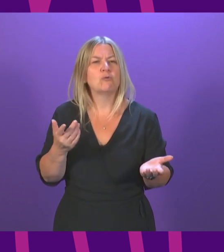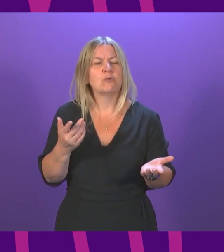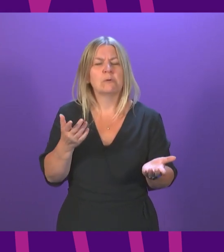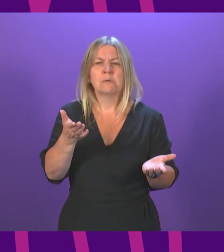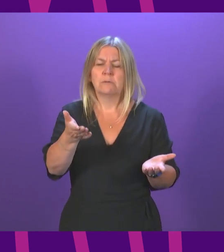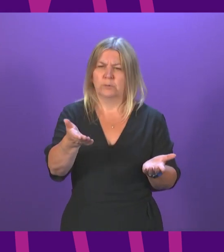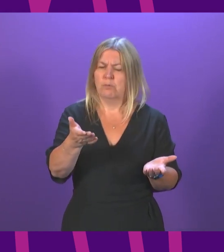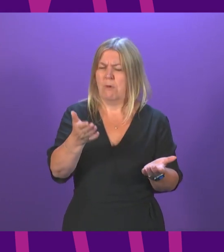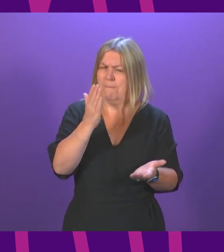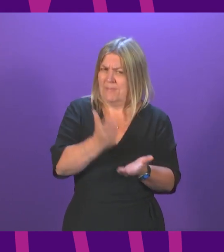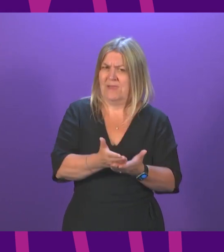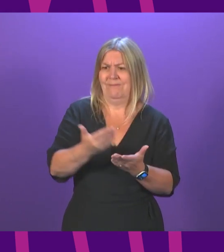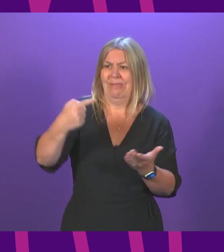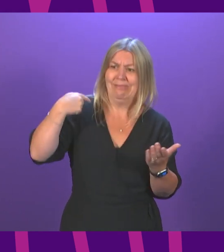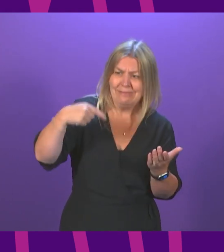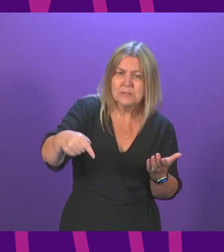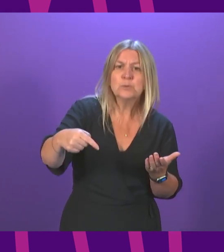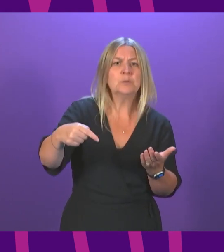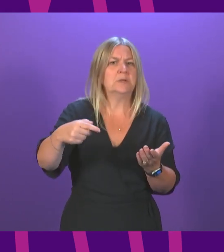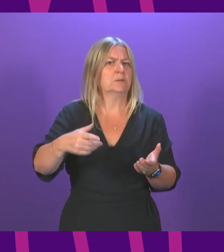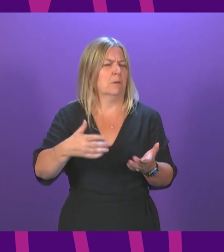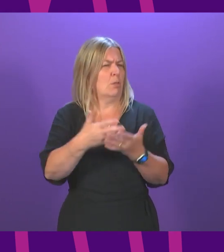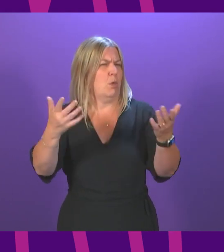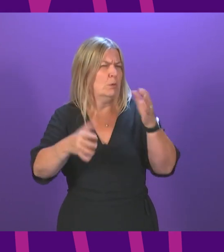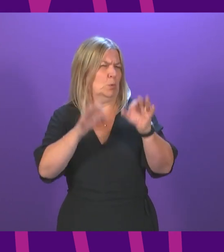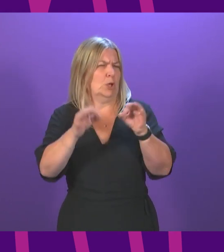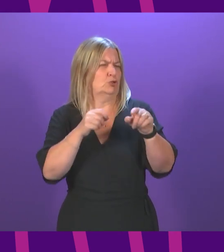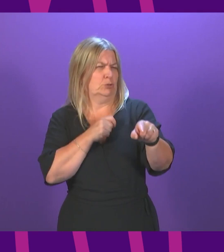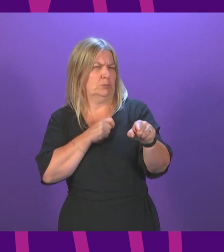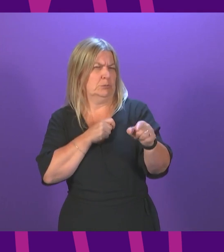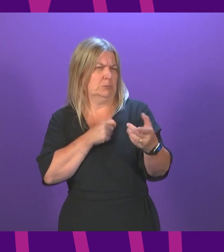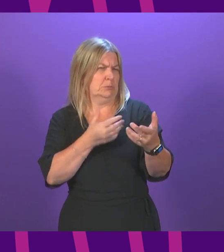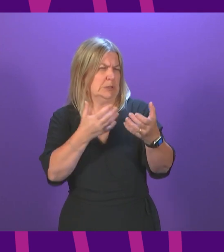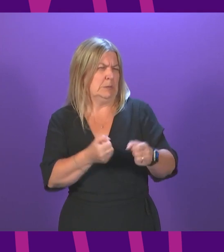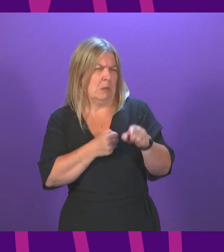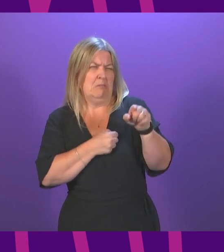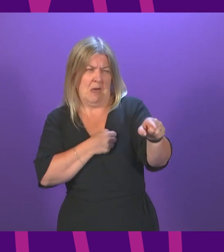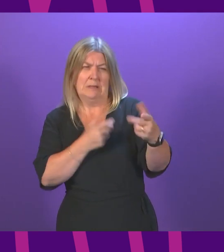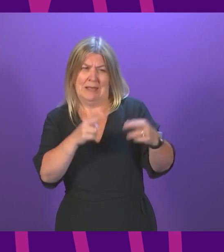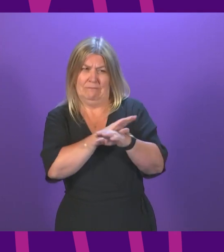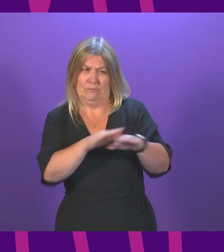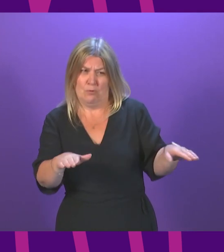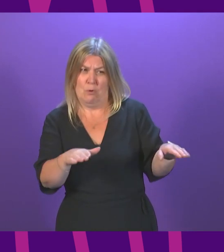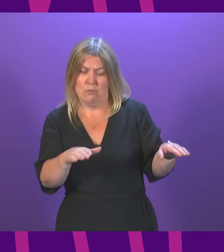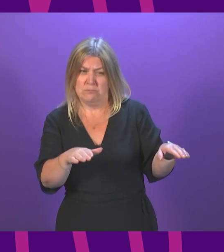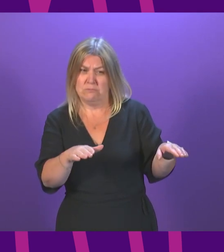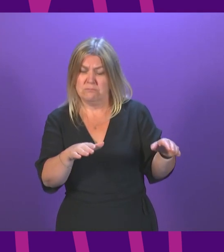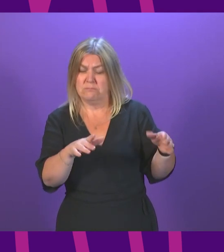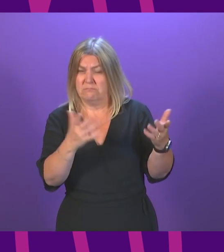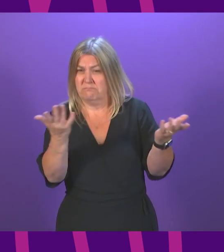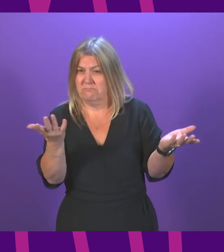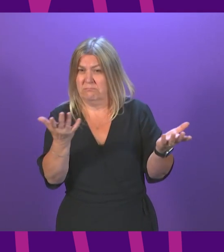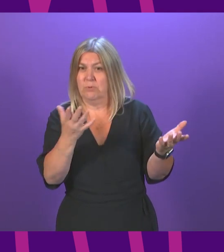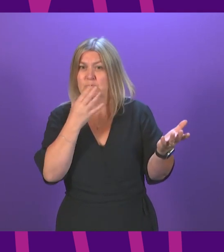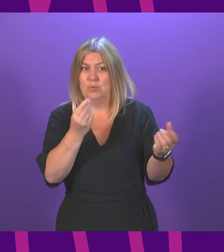been reported this week, I do think, raises real questions about the acceptability of that. Lorna Slater. Thank you,